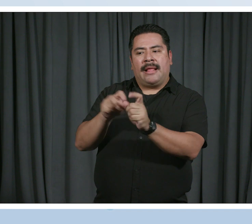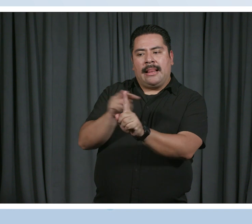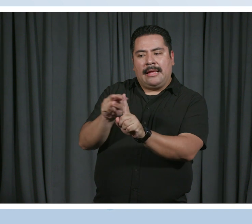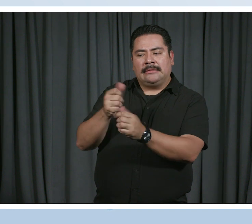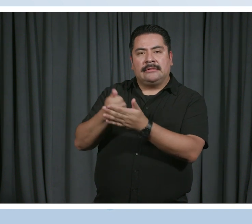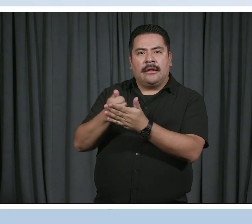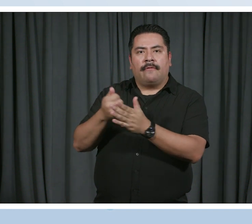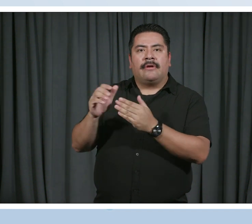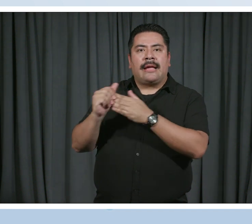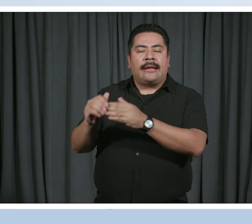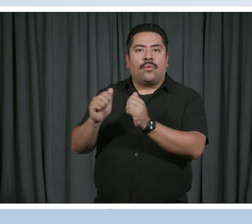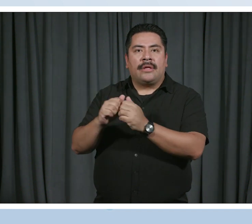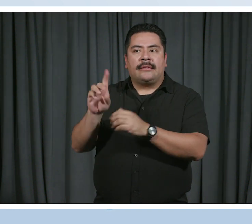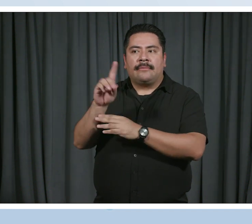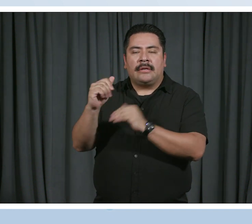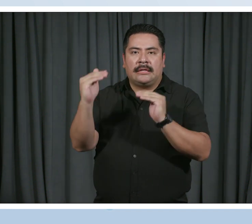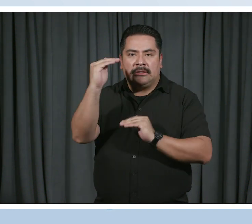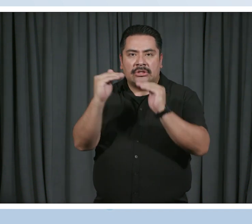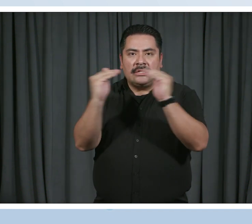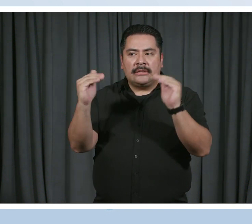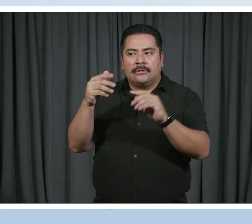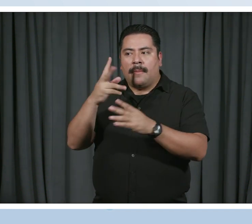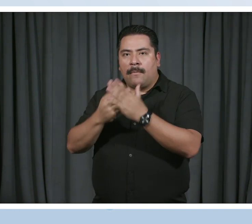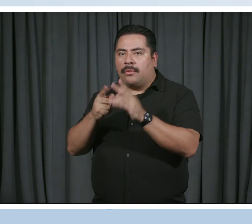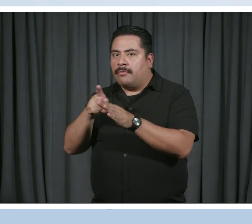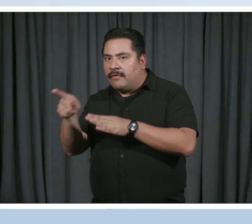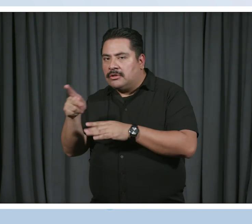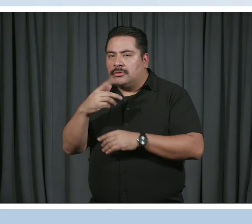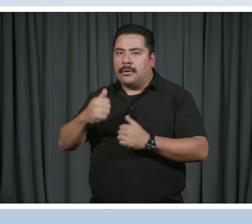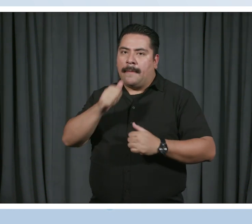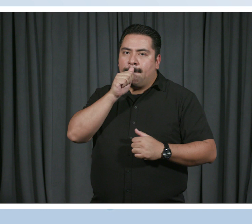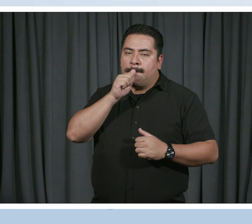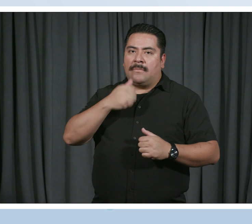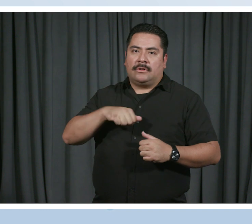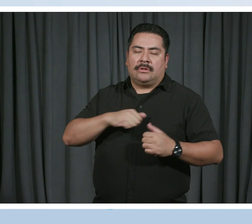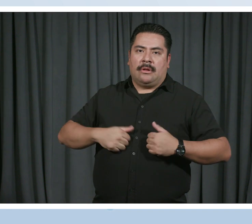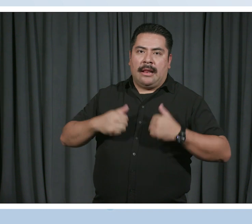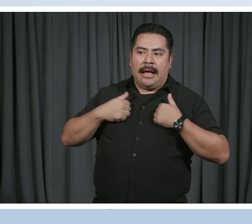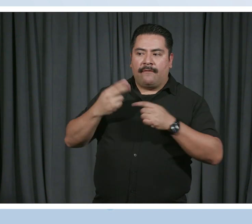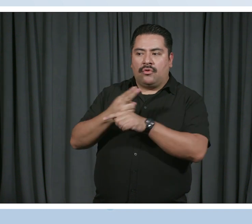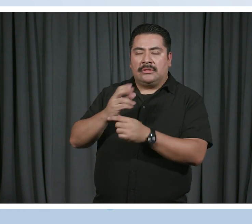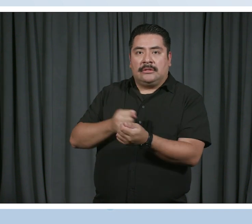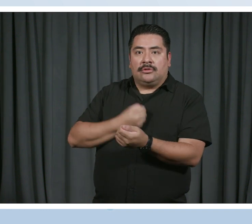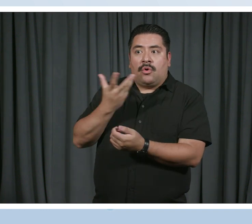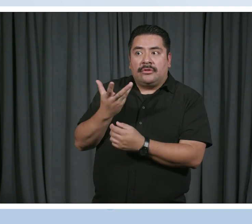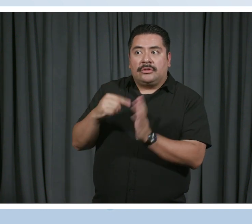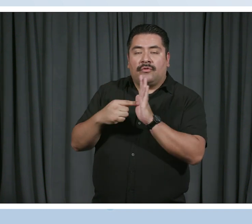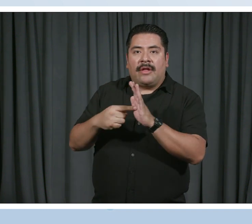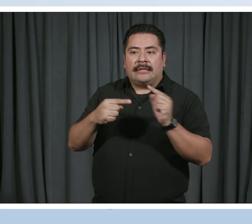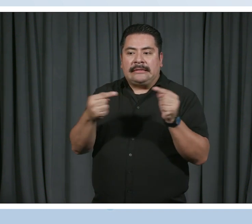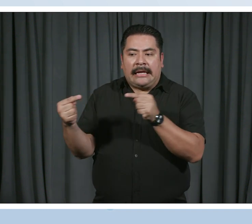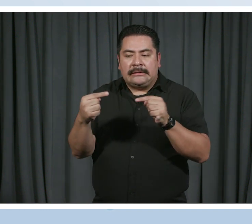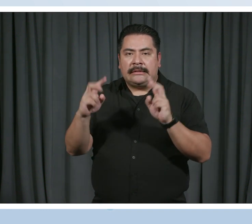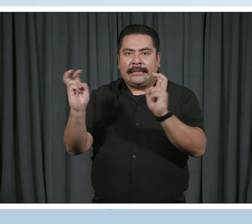of disability justice in her personal and professional life. She uses her poetry and personal reflections to emphasize the tensions,